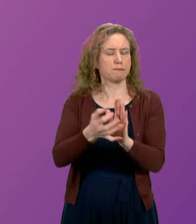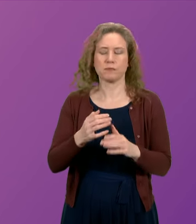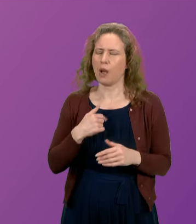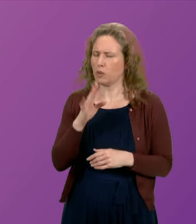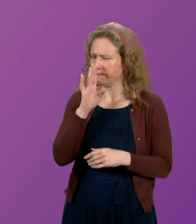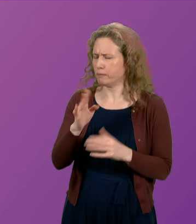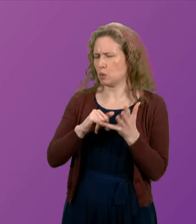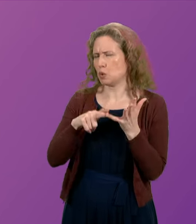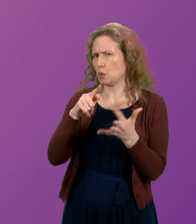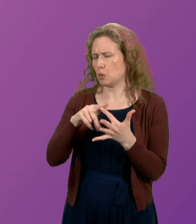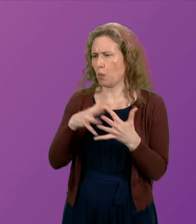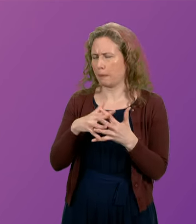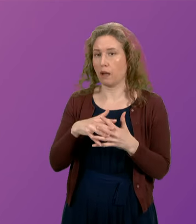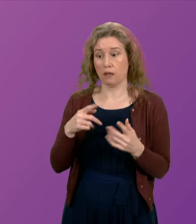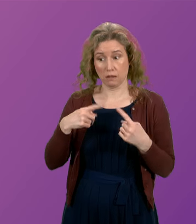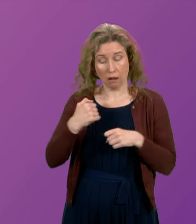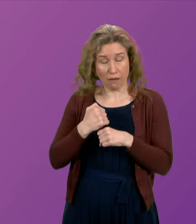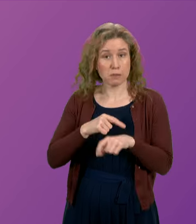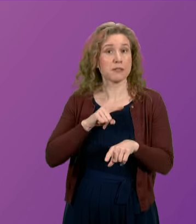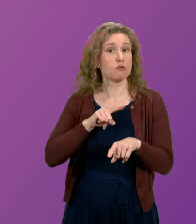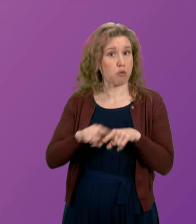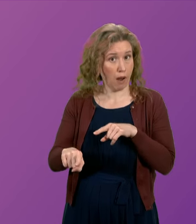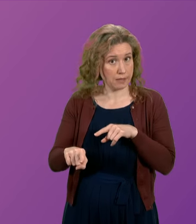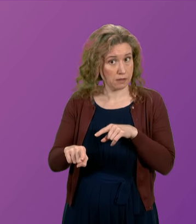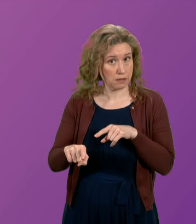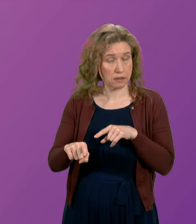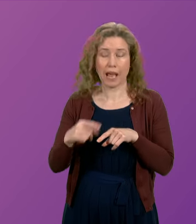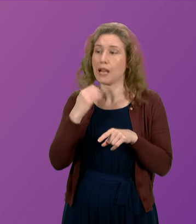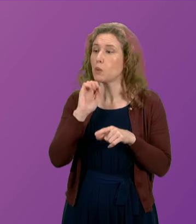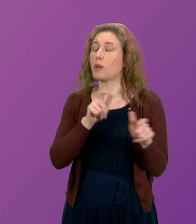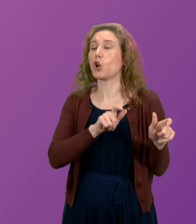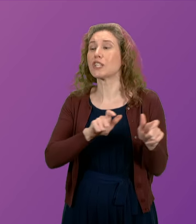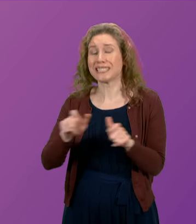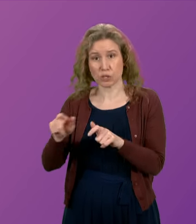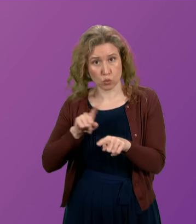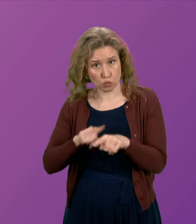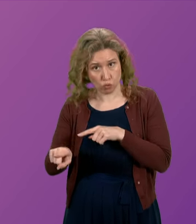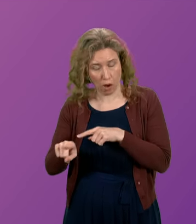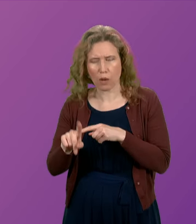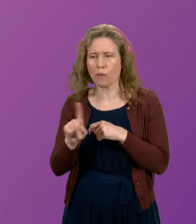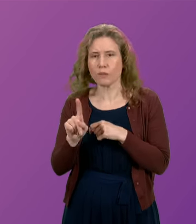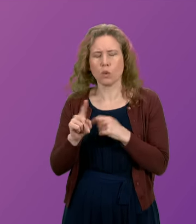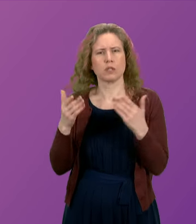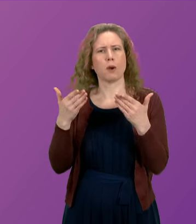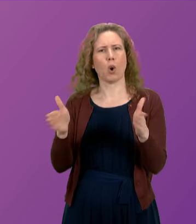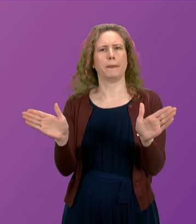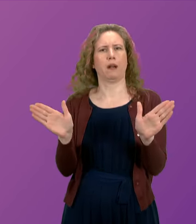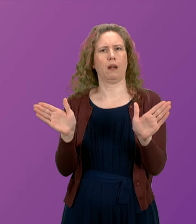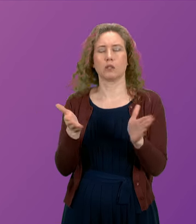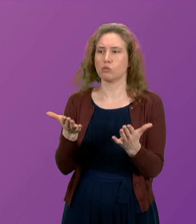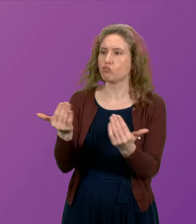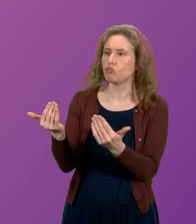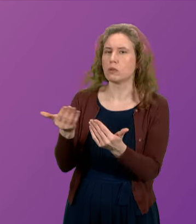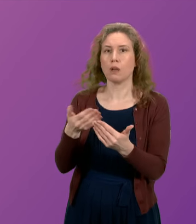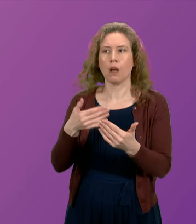to Sue Webber that the government has tried and under my leadership will continue to try to be as open as it possibly can be